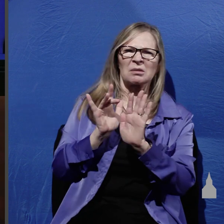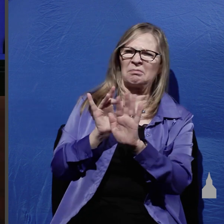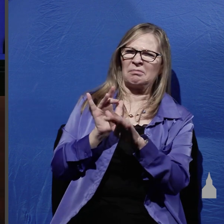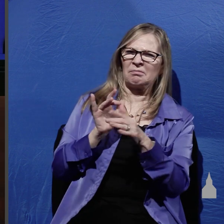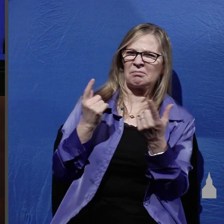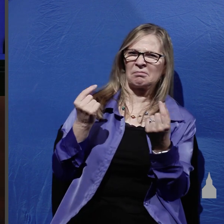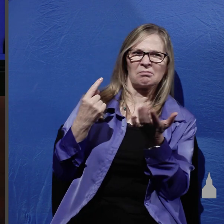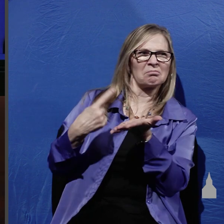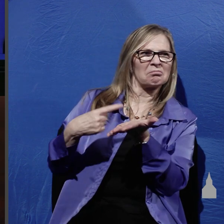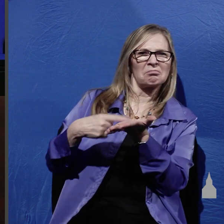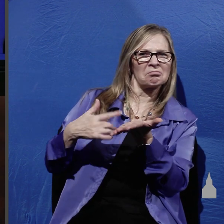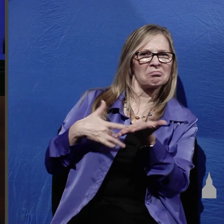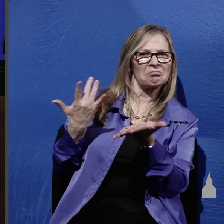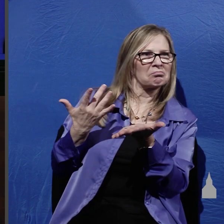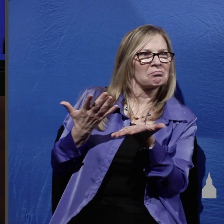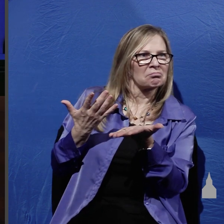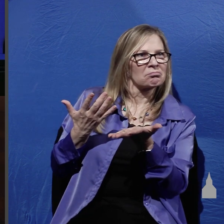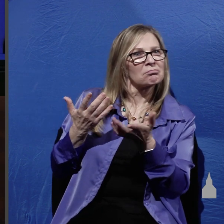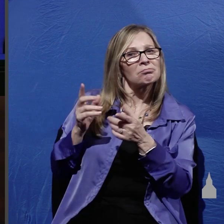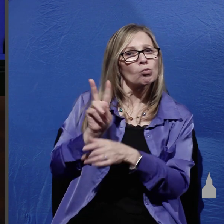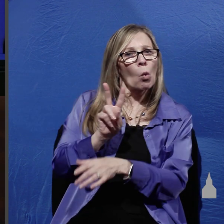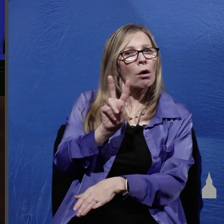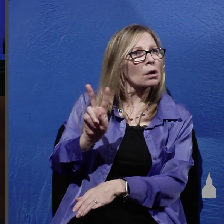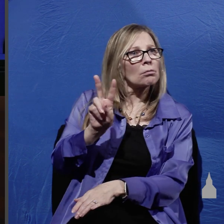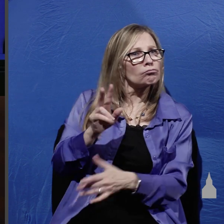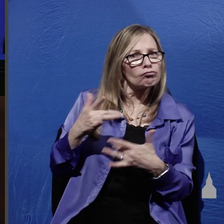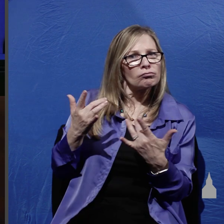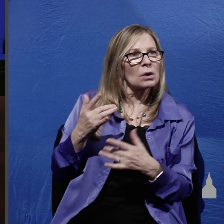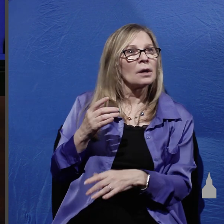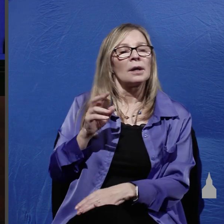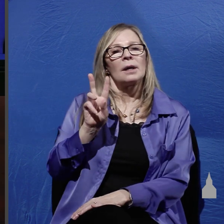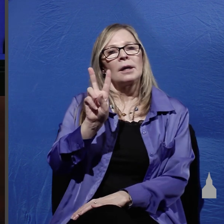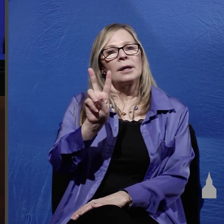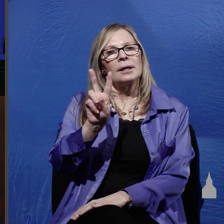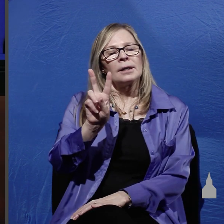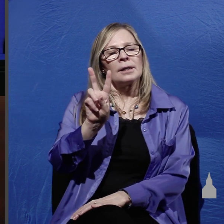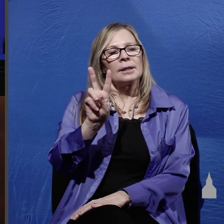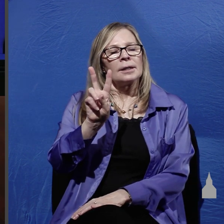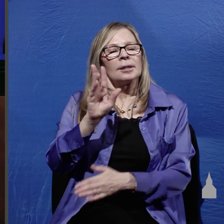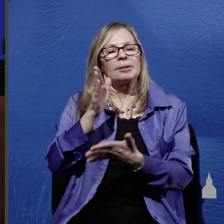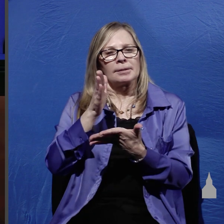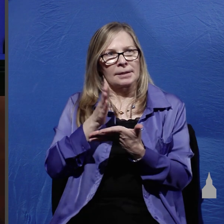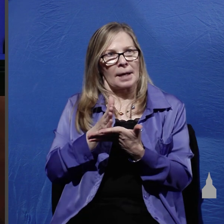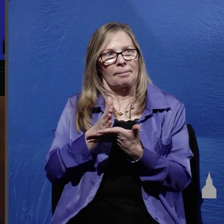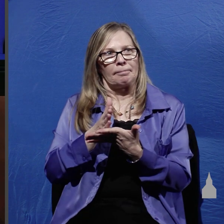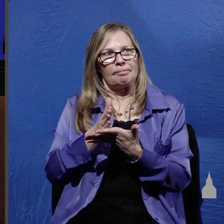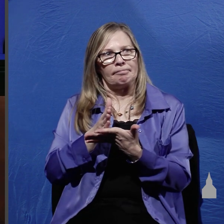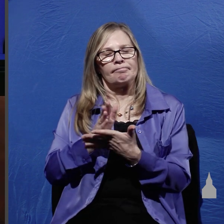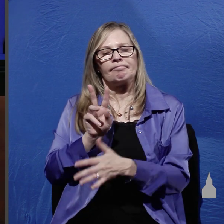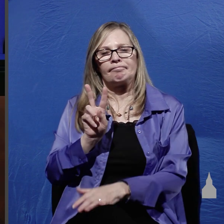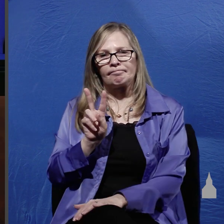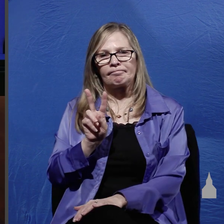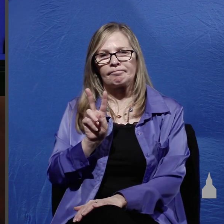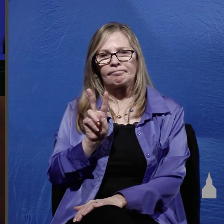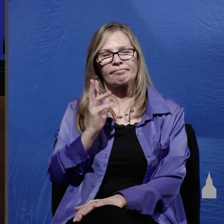exchanging with one another as you're walking and they stood notice this they stood still they stopped looking sad